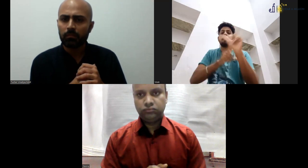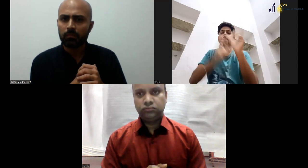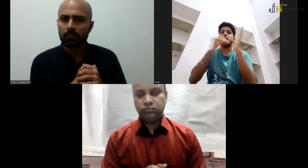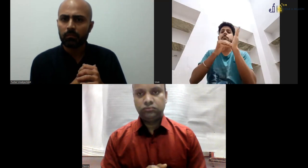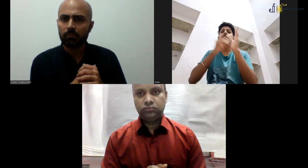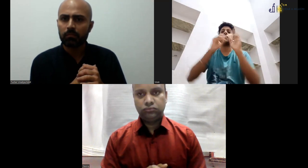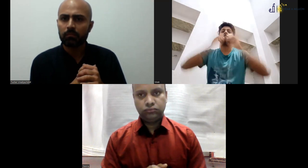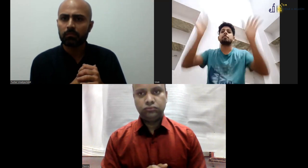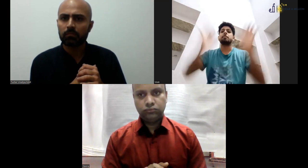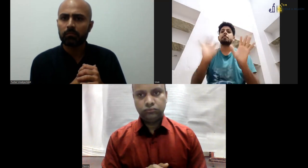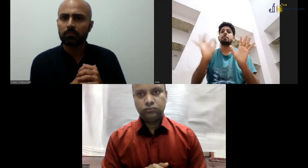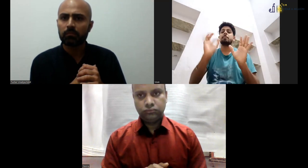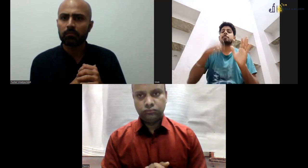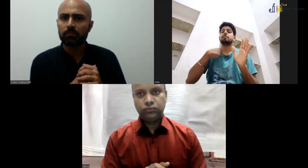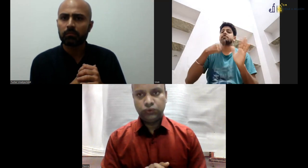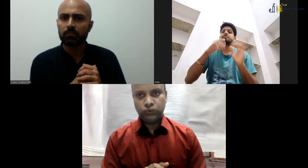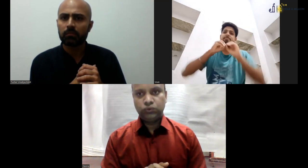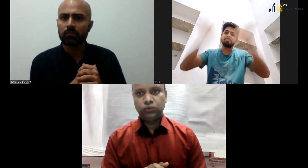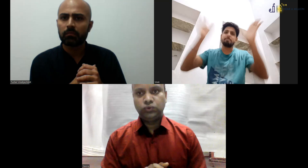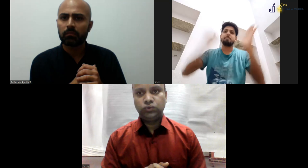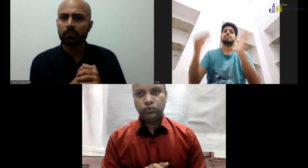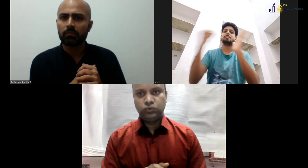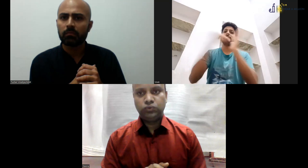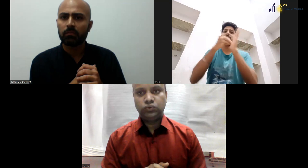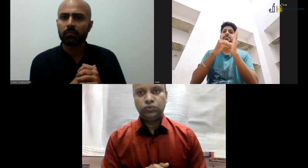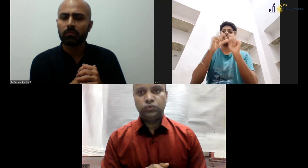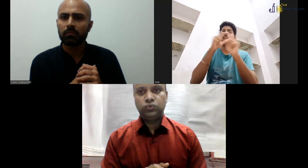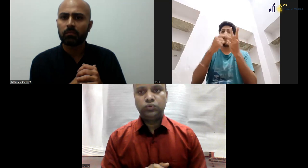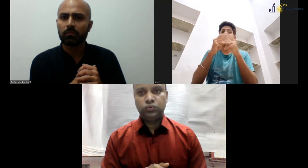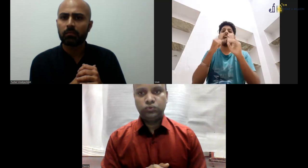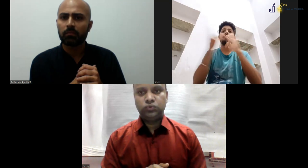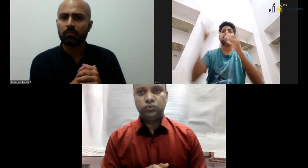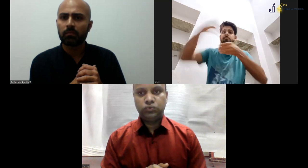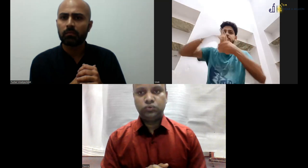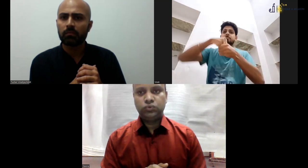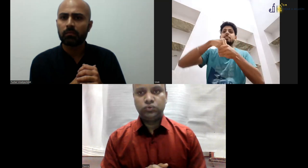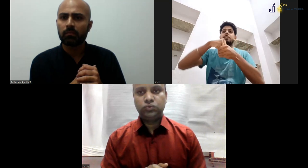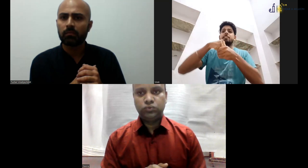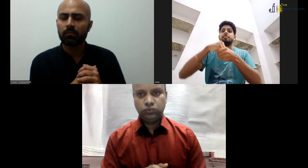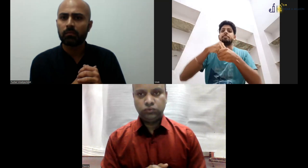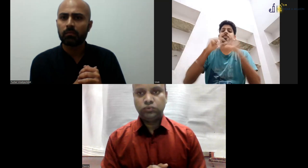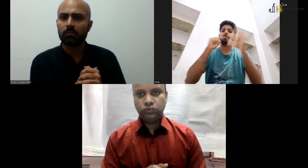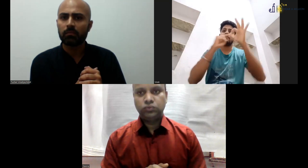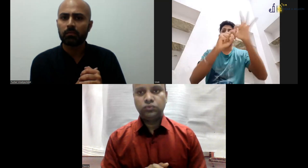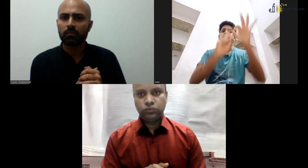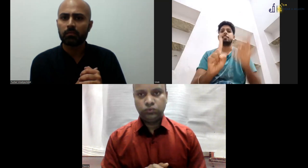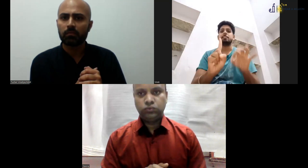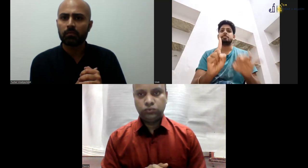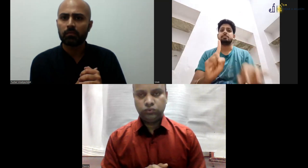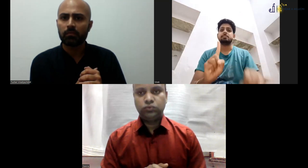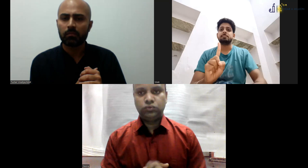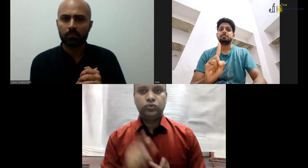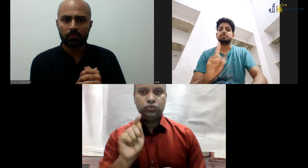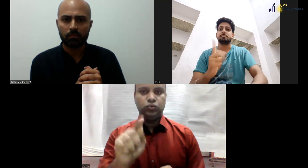yeah, we do have the ISL course also in our curriculum. But we want to have the more hours for the